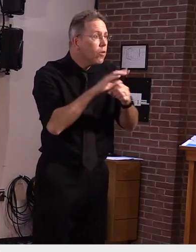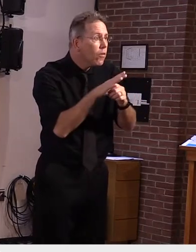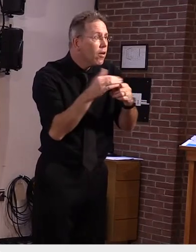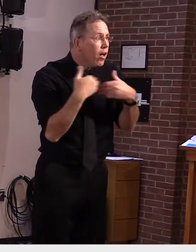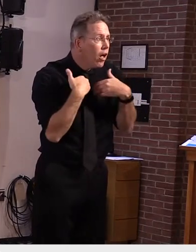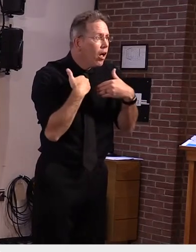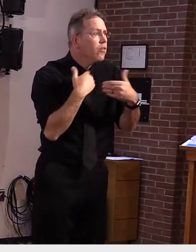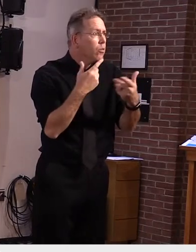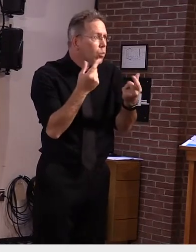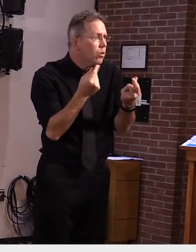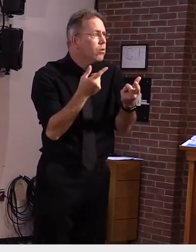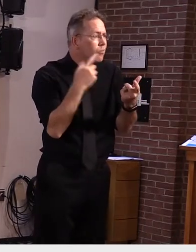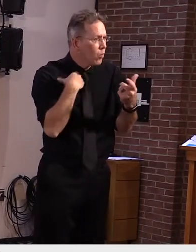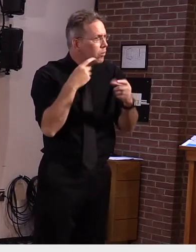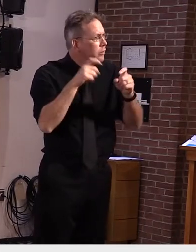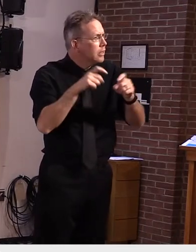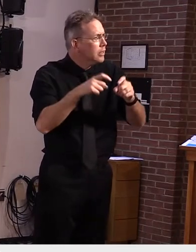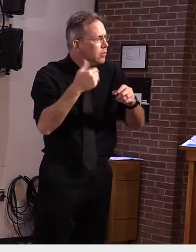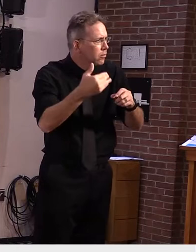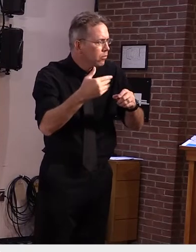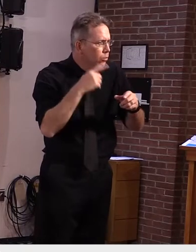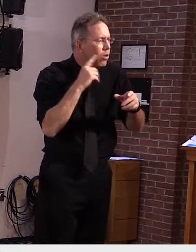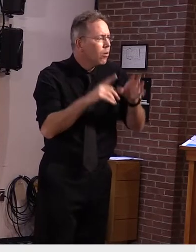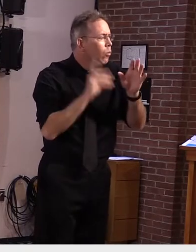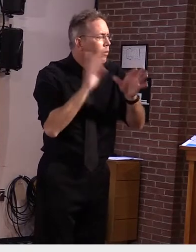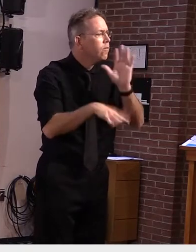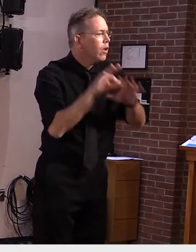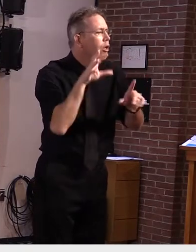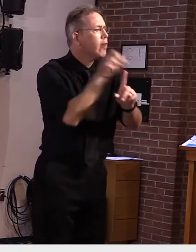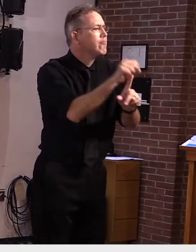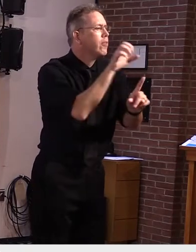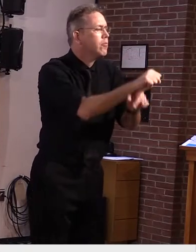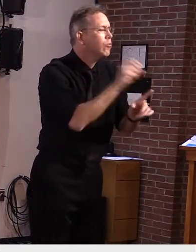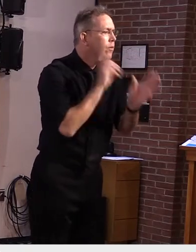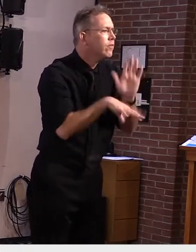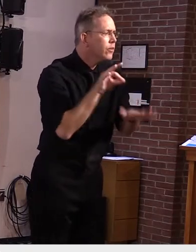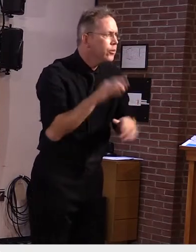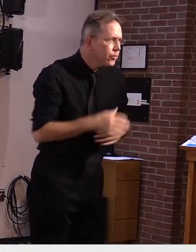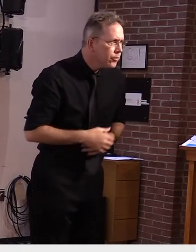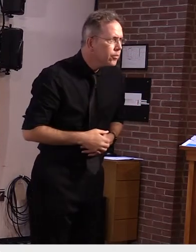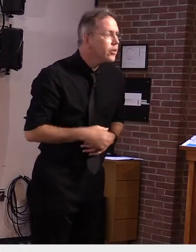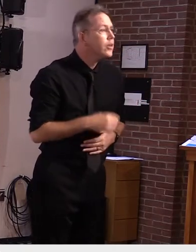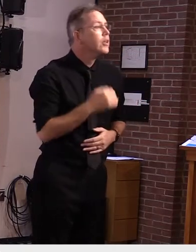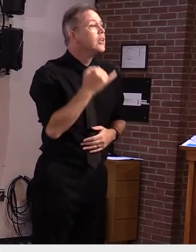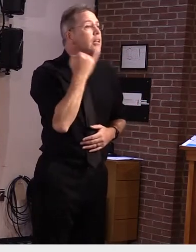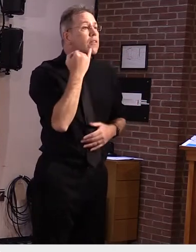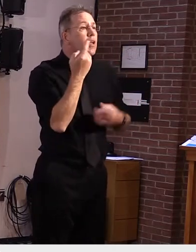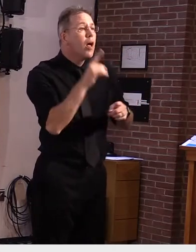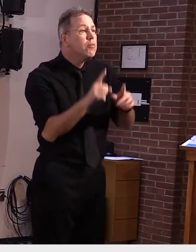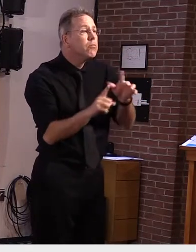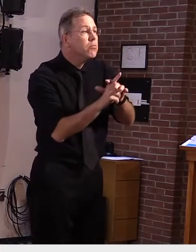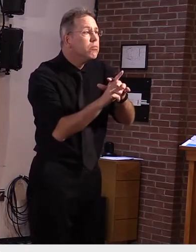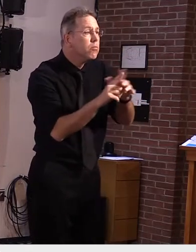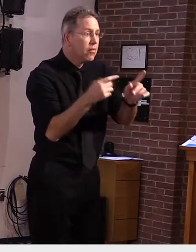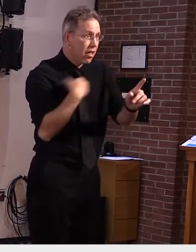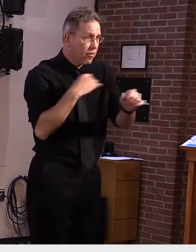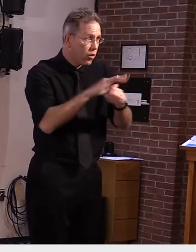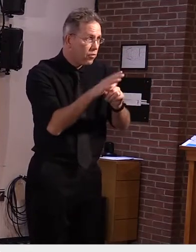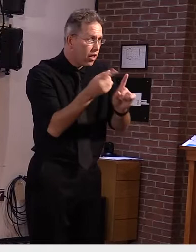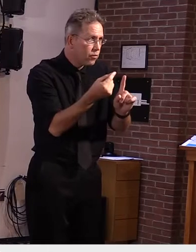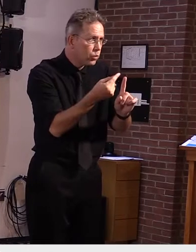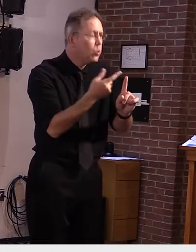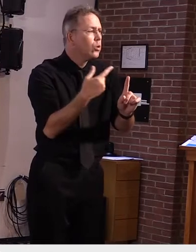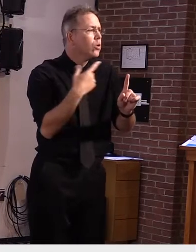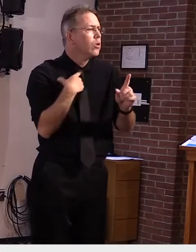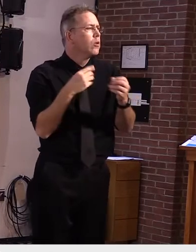facilities we'll also ramp up our testing if we do find a positive case in a long-term care facility in